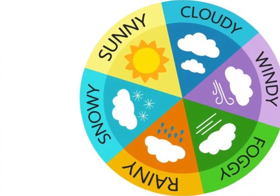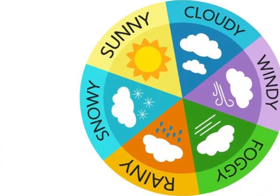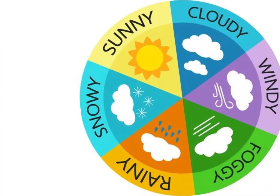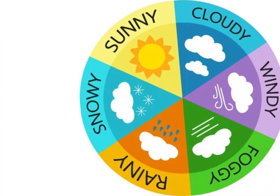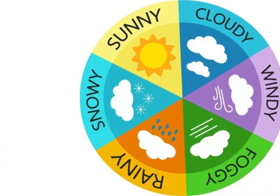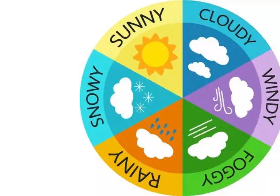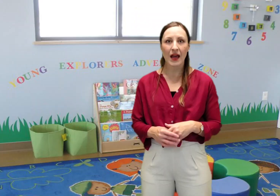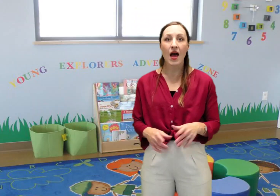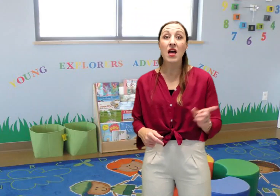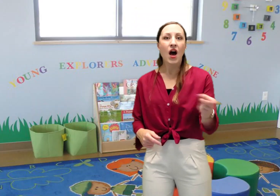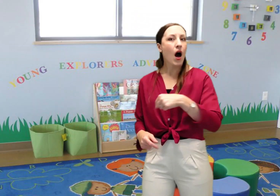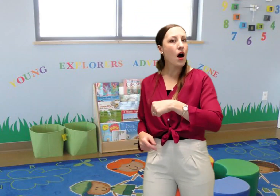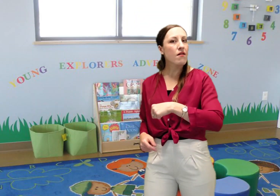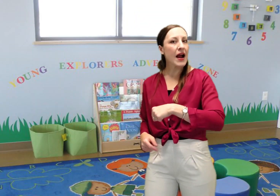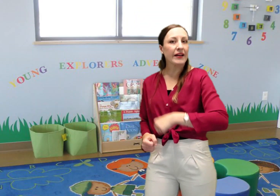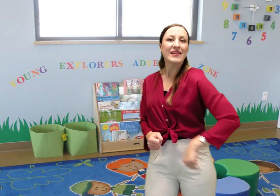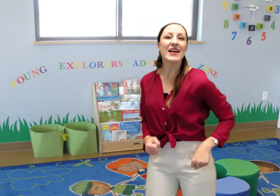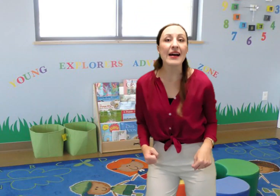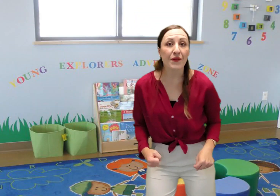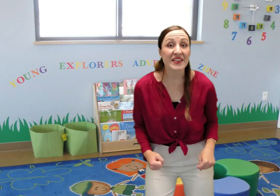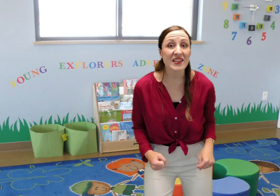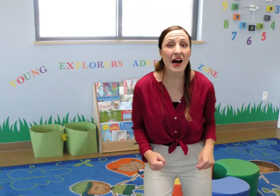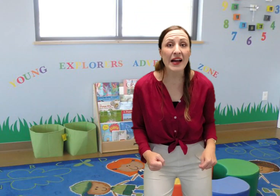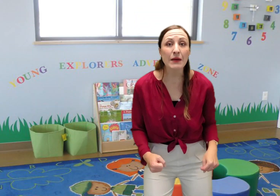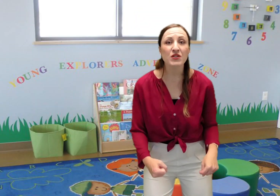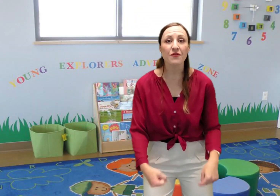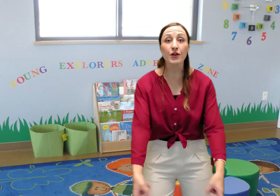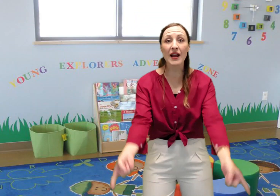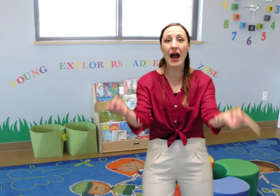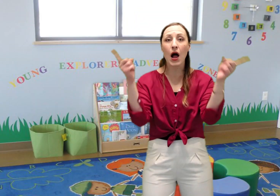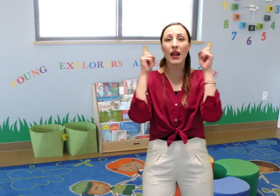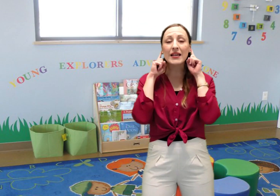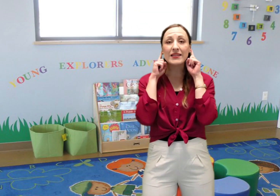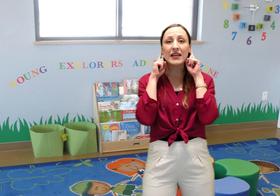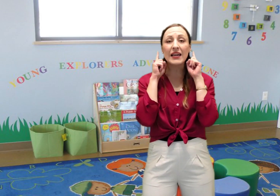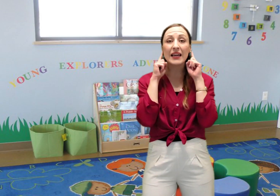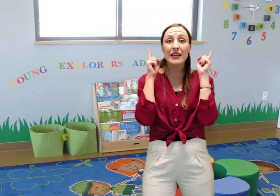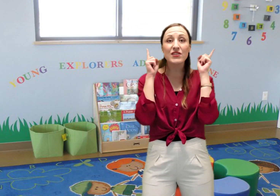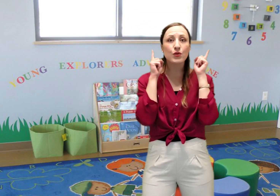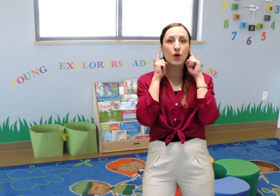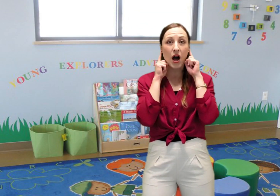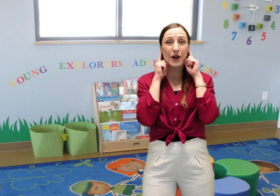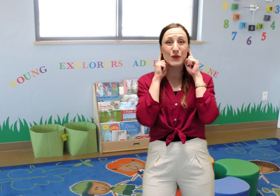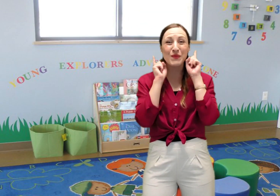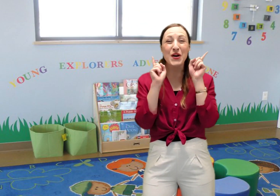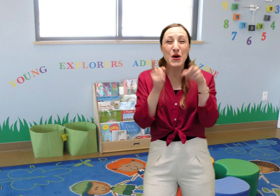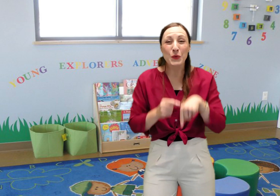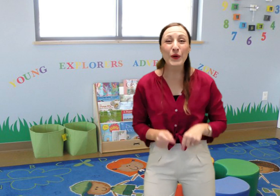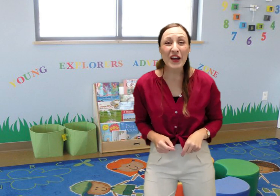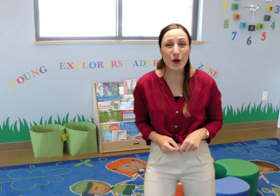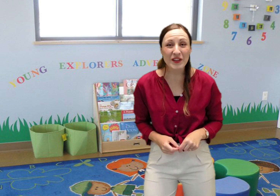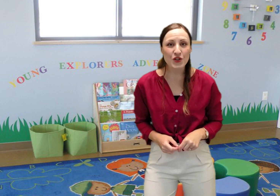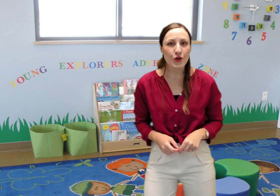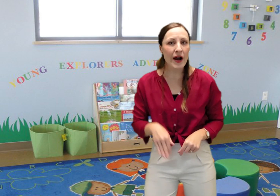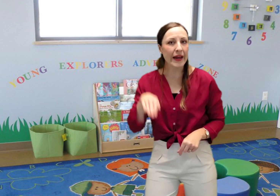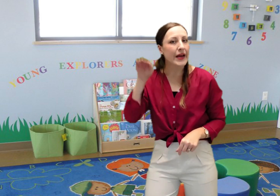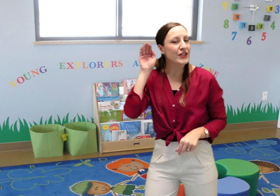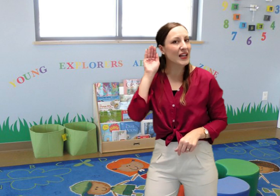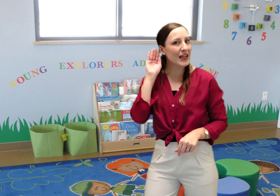today all right now it's time to put our listening ears to work we are going to try to